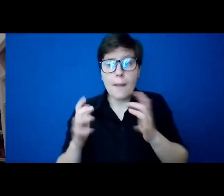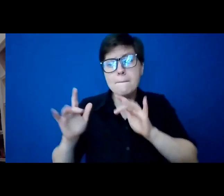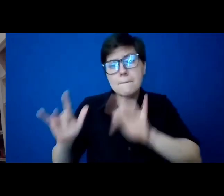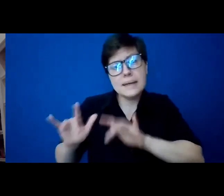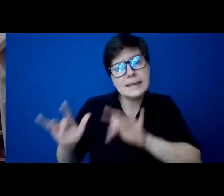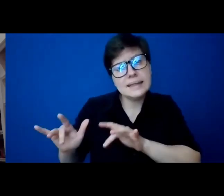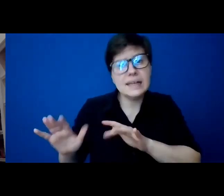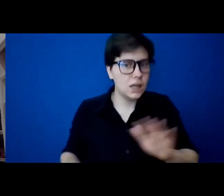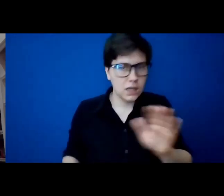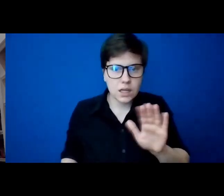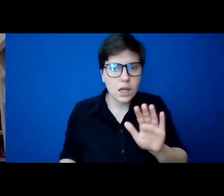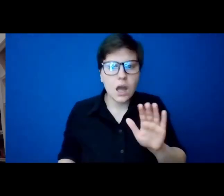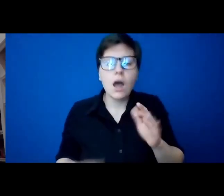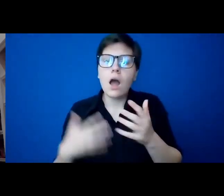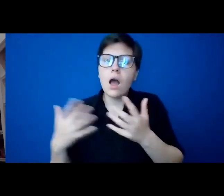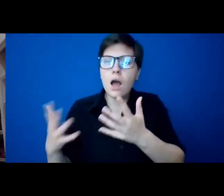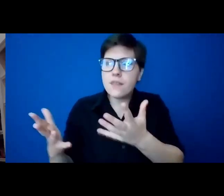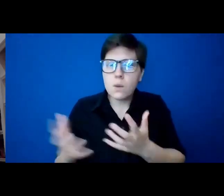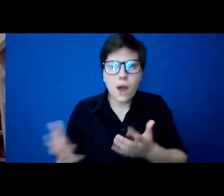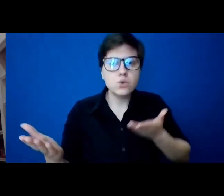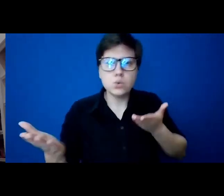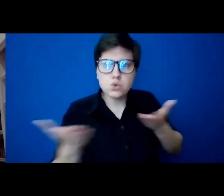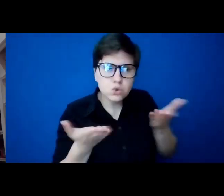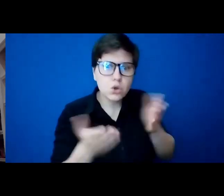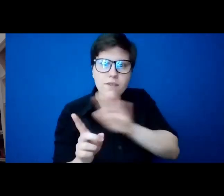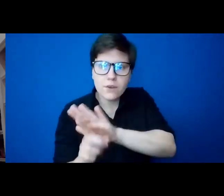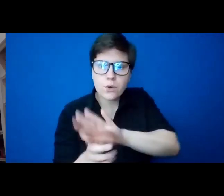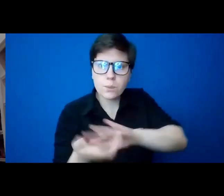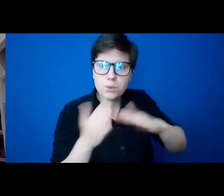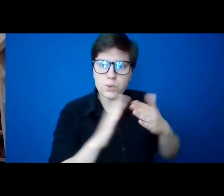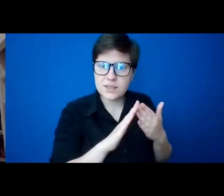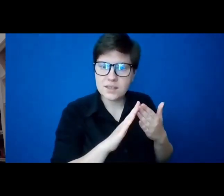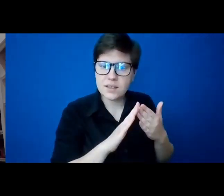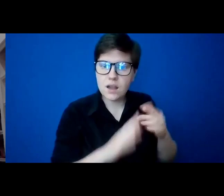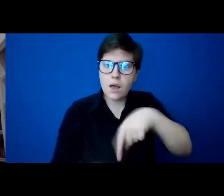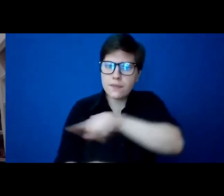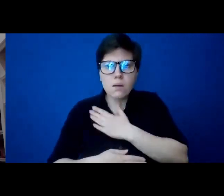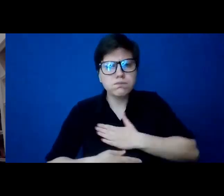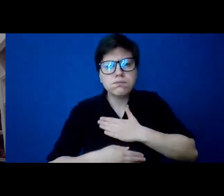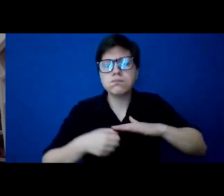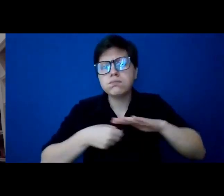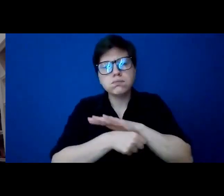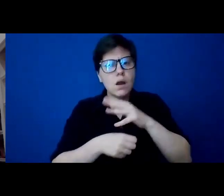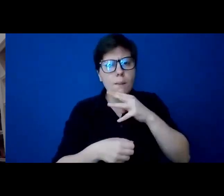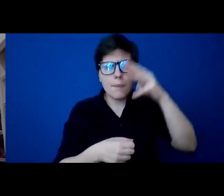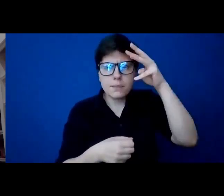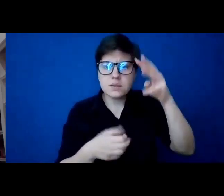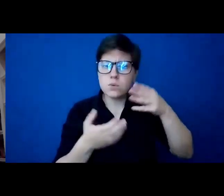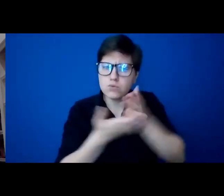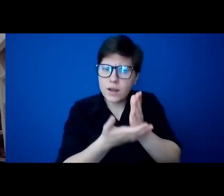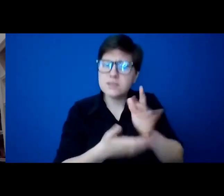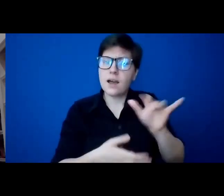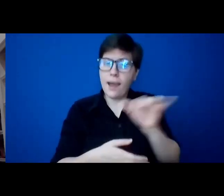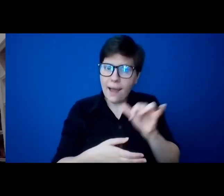seeking to serve the community and they enjoy their full baptismal rights as members of the